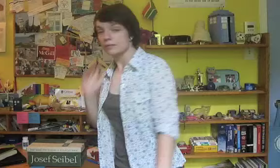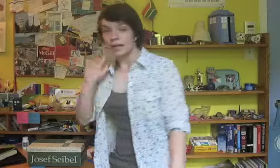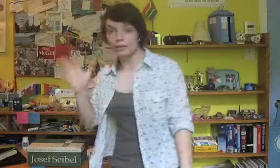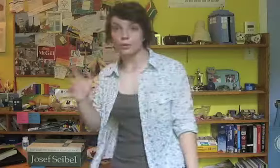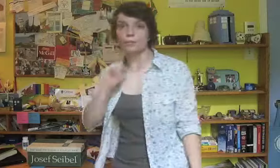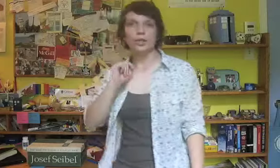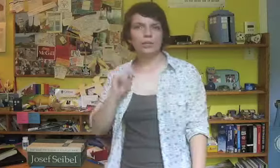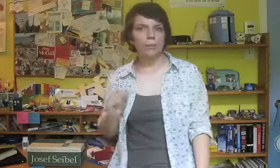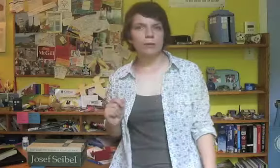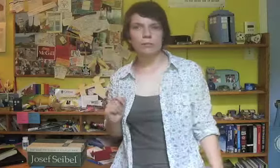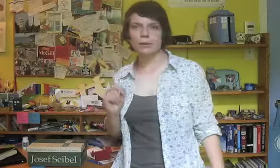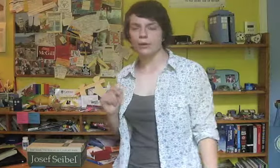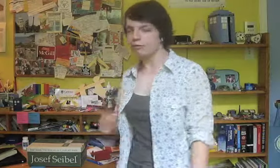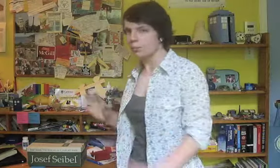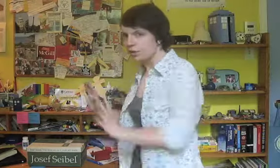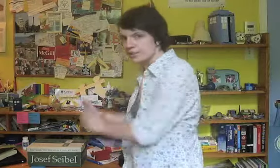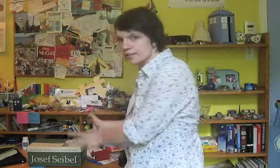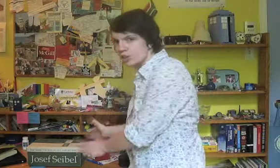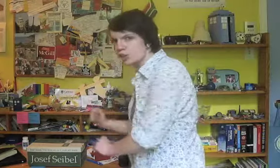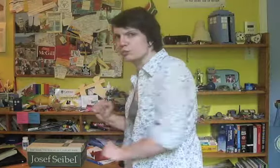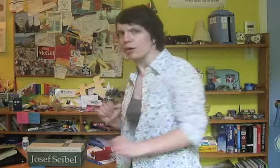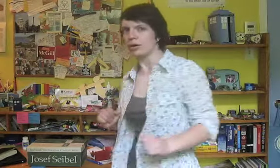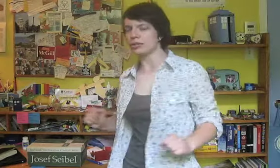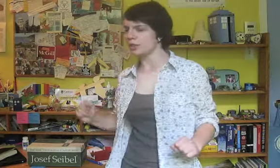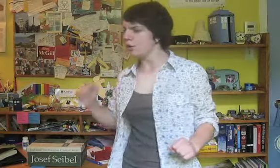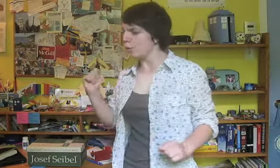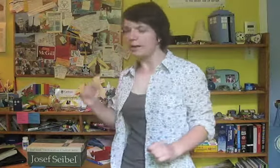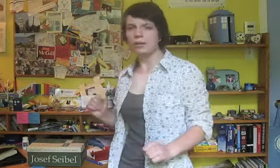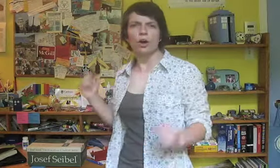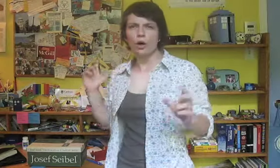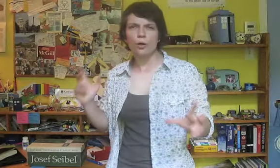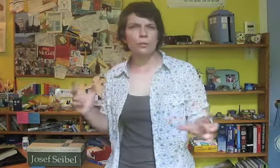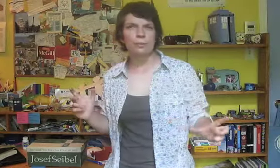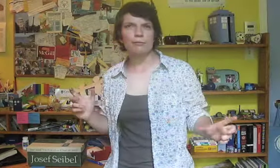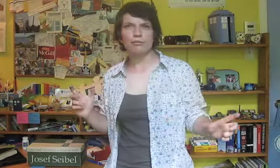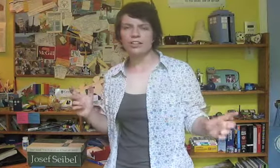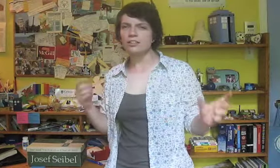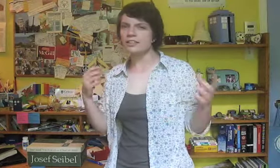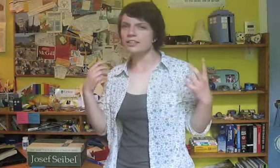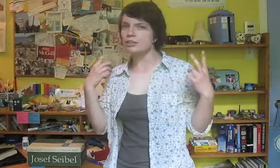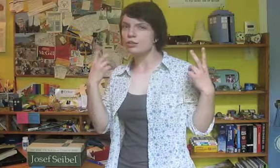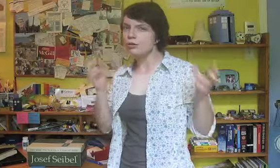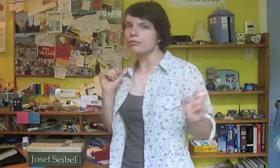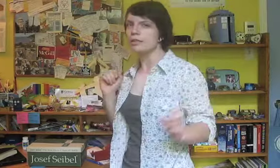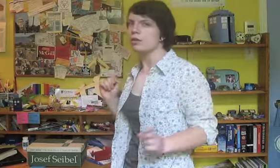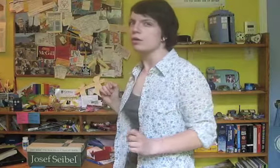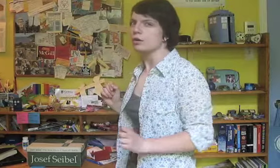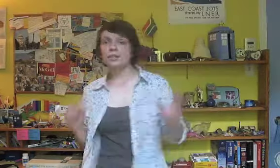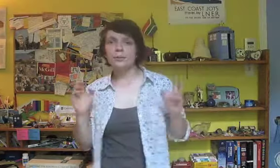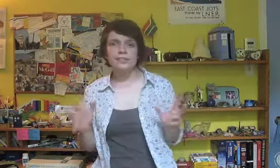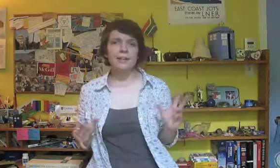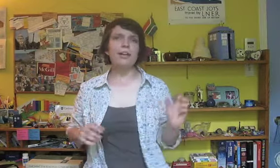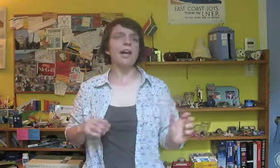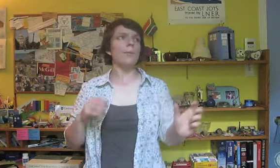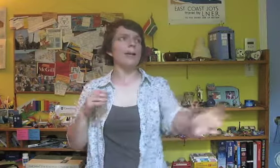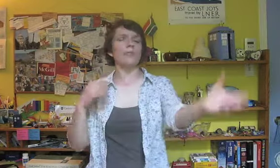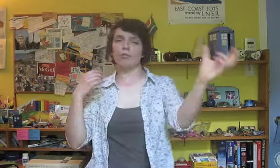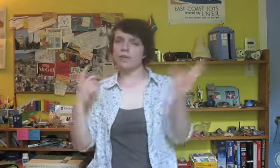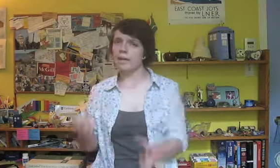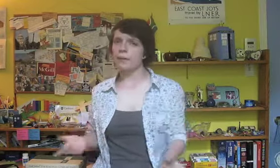Hello! You are probably wondering what is in the shoebox. Well, all will be revealed in not very long. So on Saturday I went out for cake with